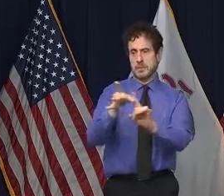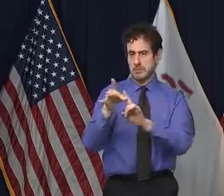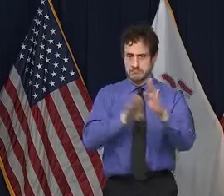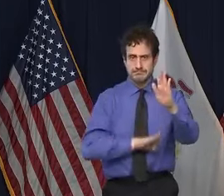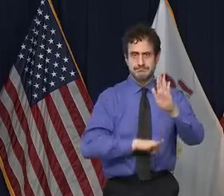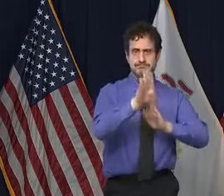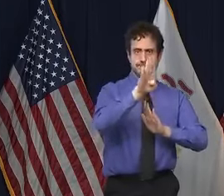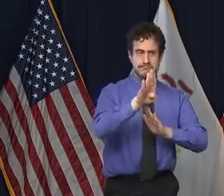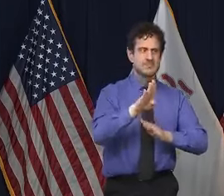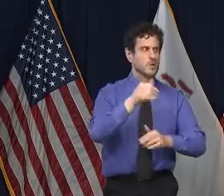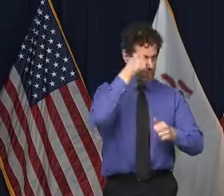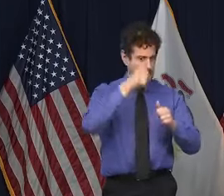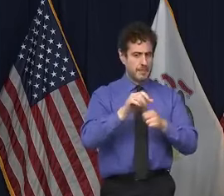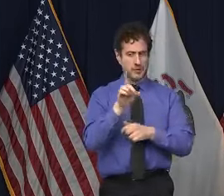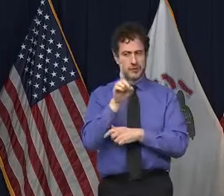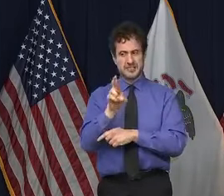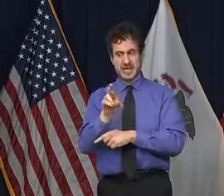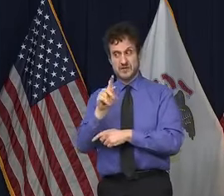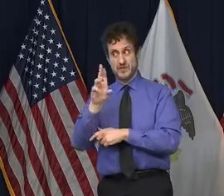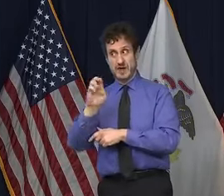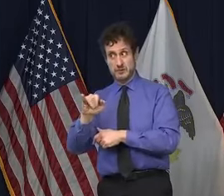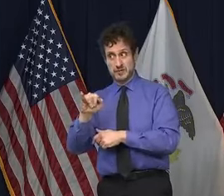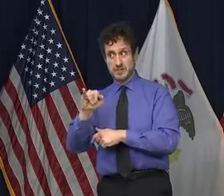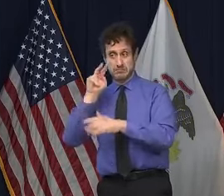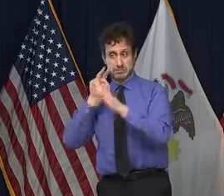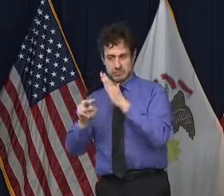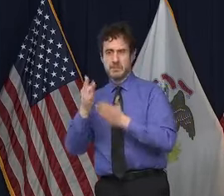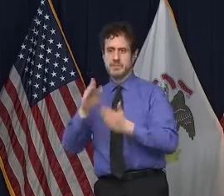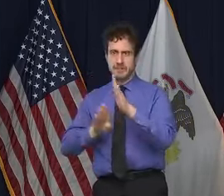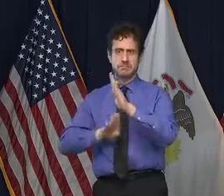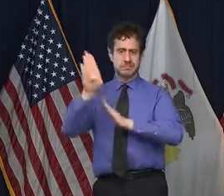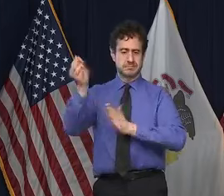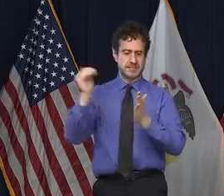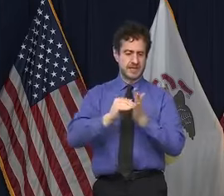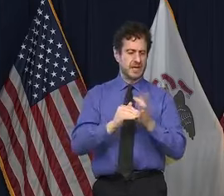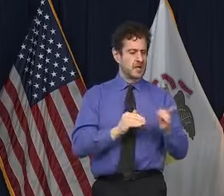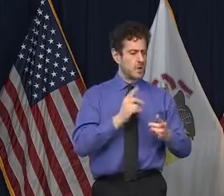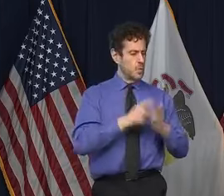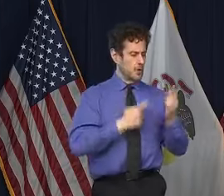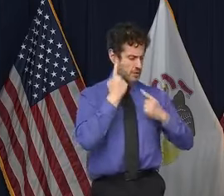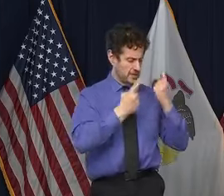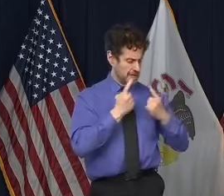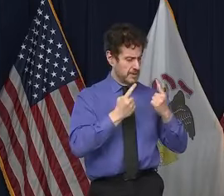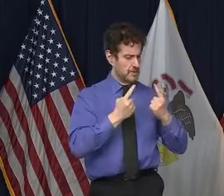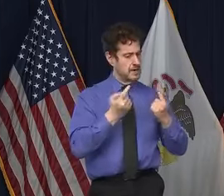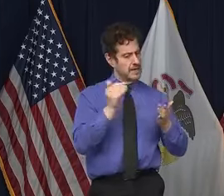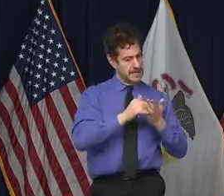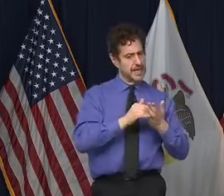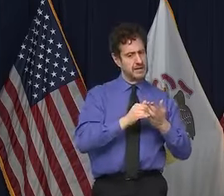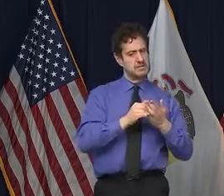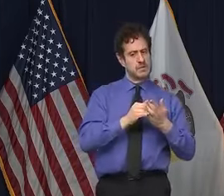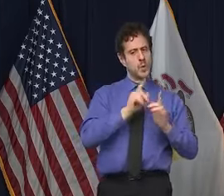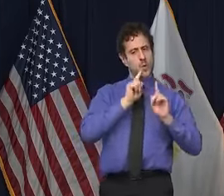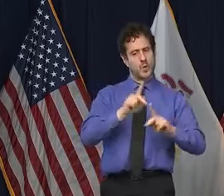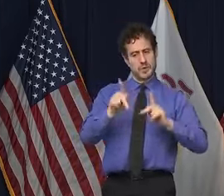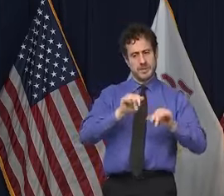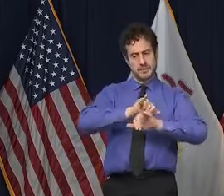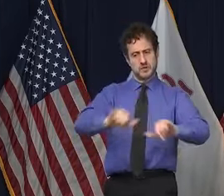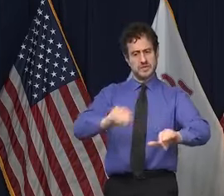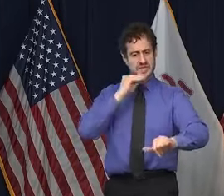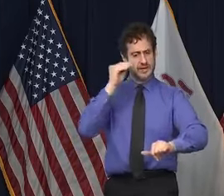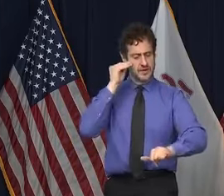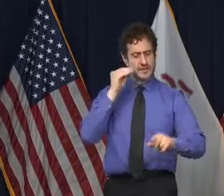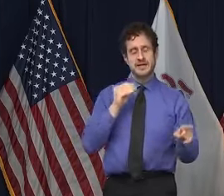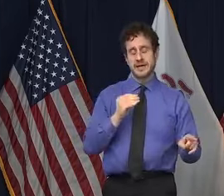others are fearing, what specific measures are you considering and are you considering a stay-at-home order? Yeah. Well, that's